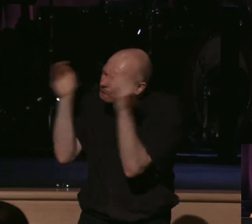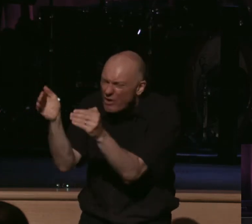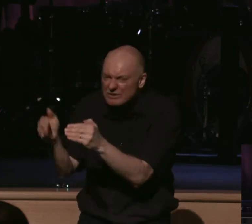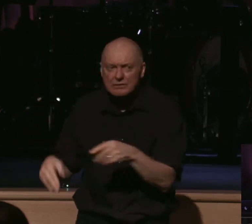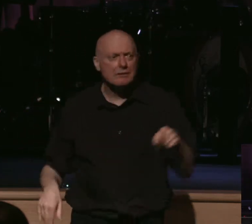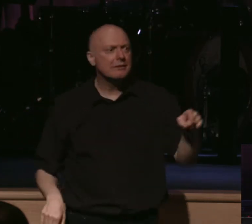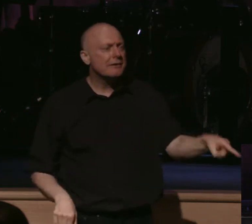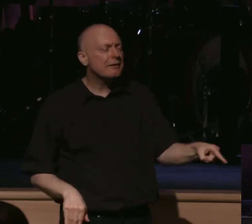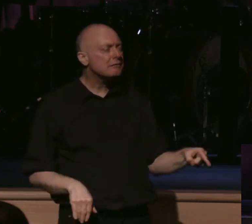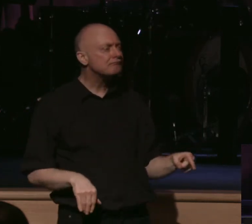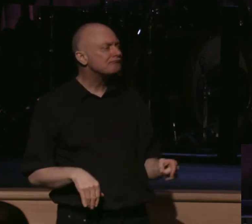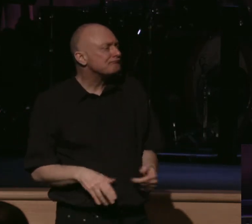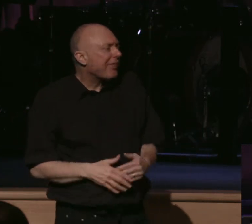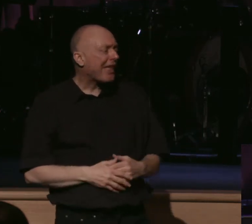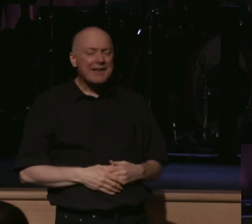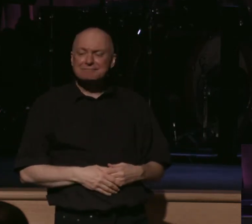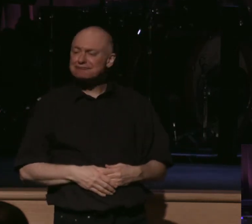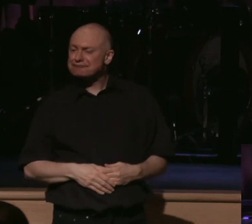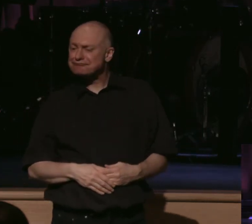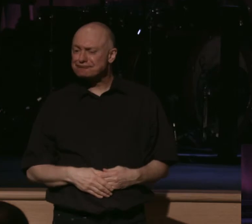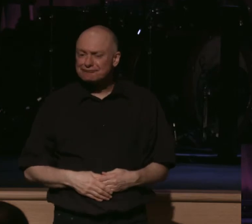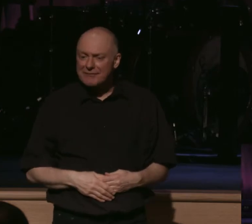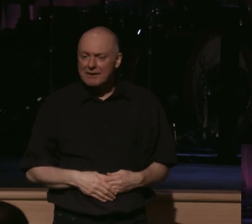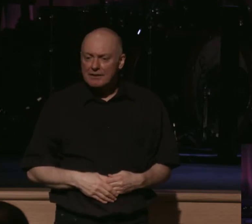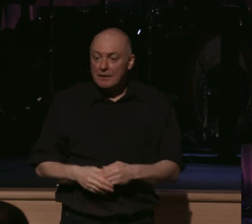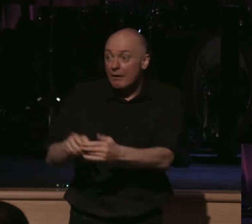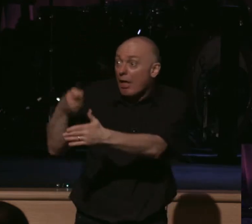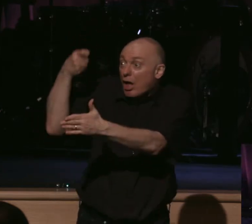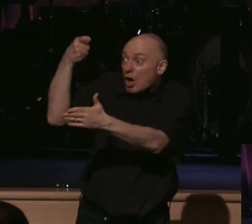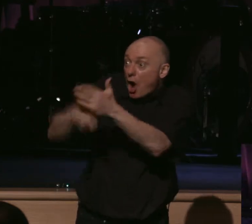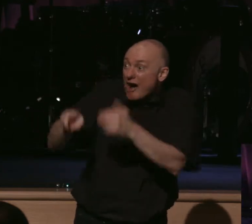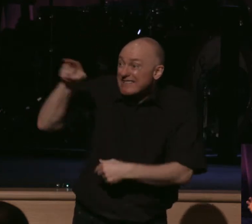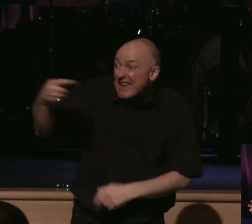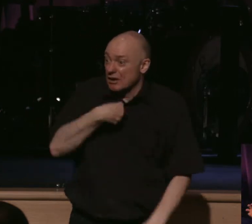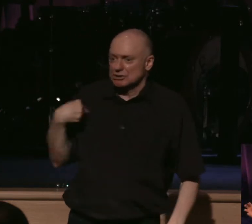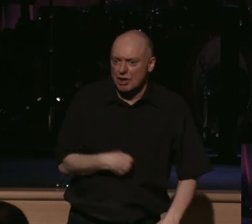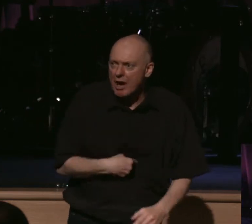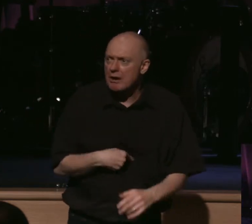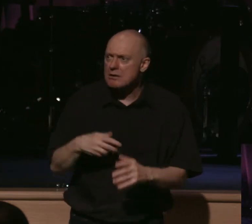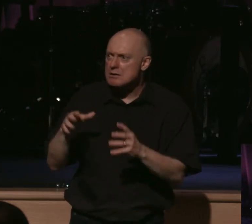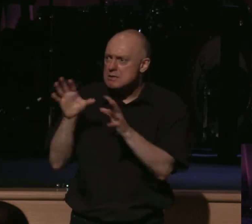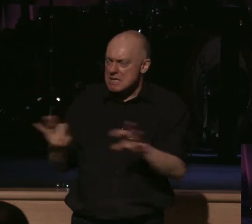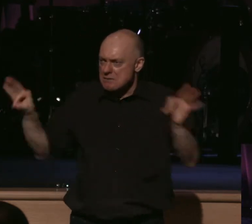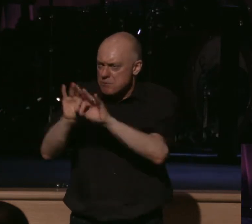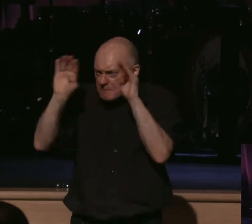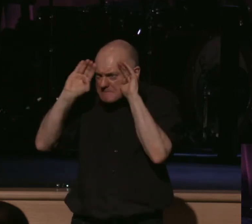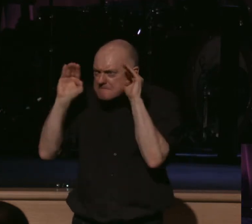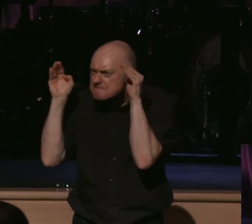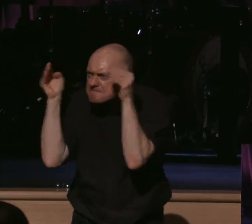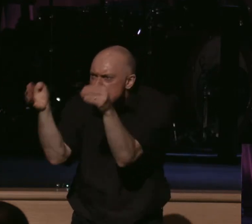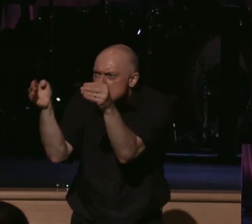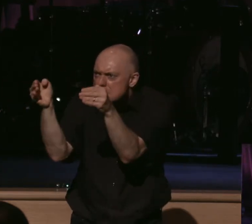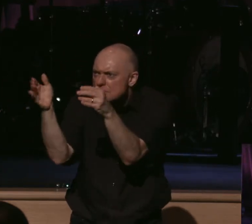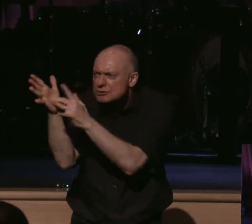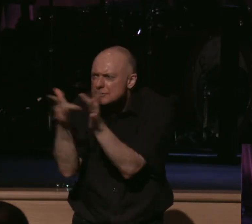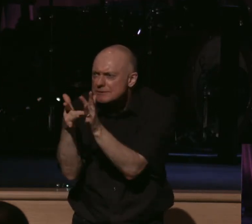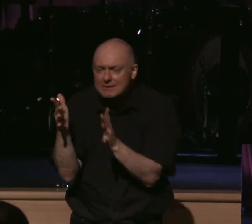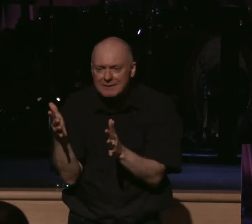This is one of the things that happens. When the cost is seen and all of a sudden, the urgency sets in. And just